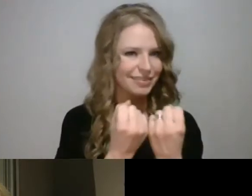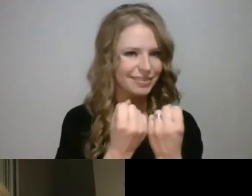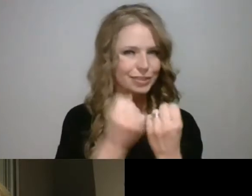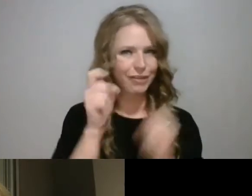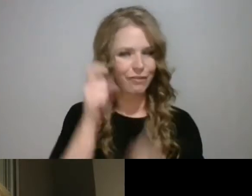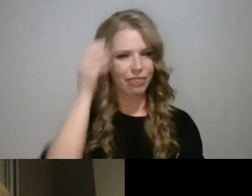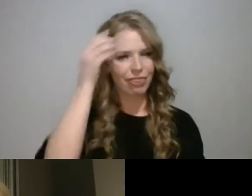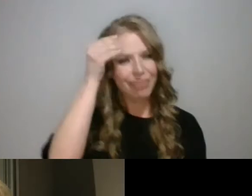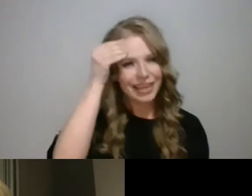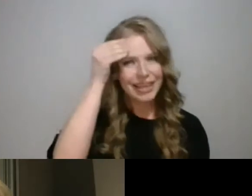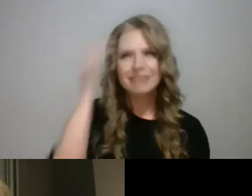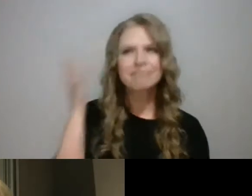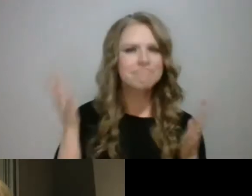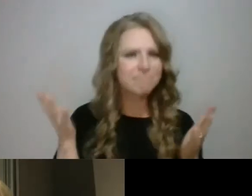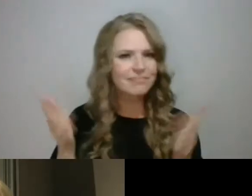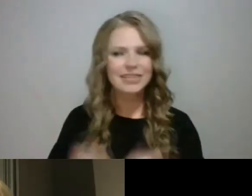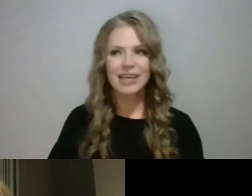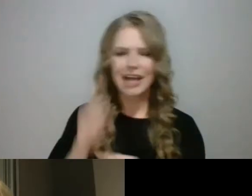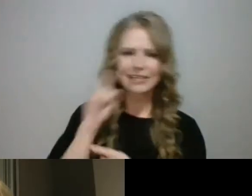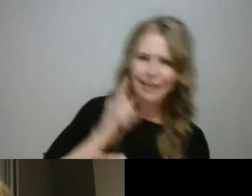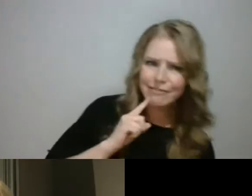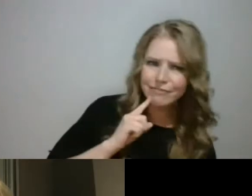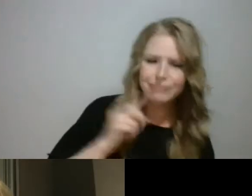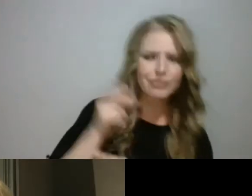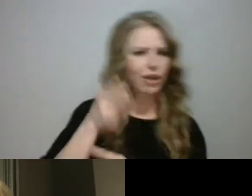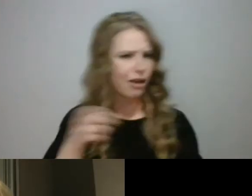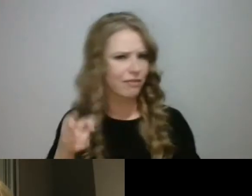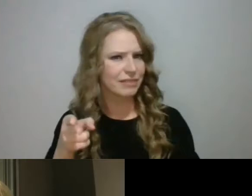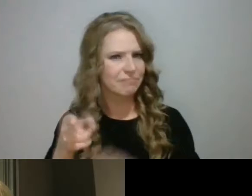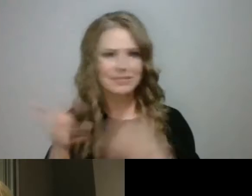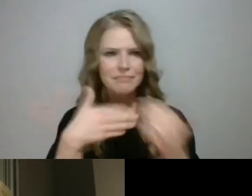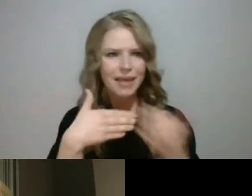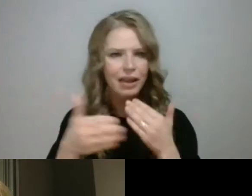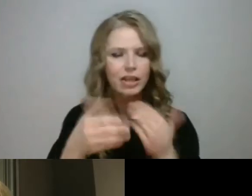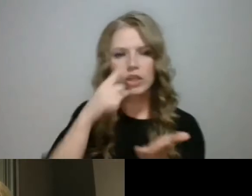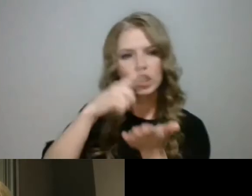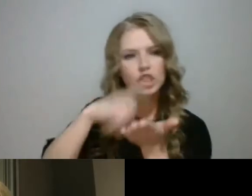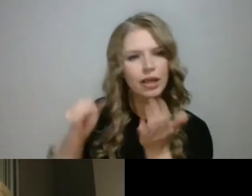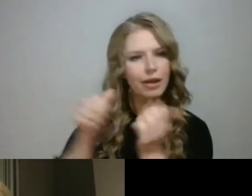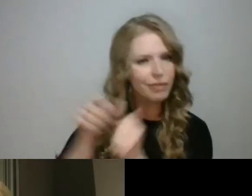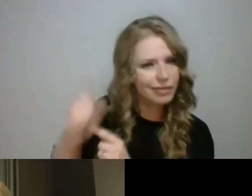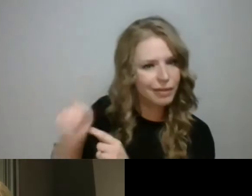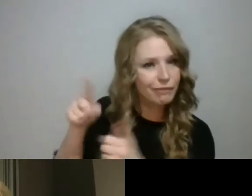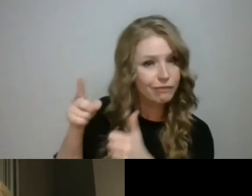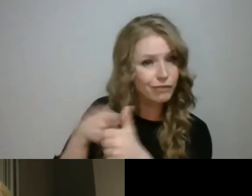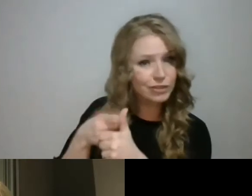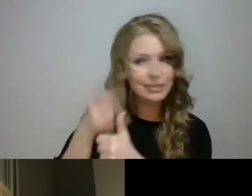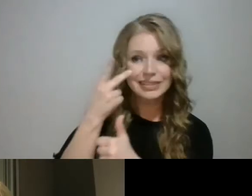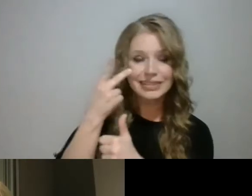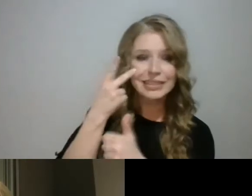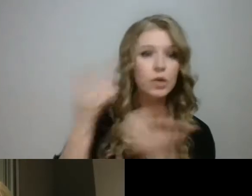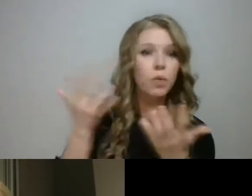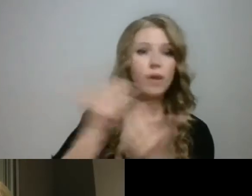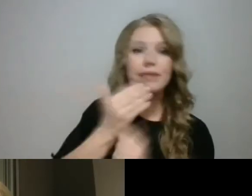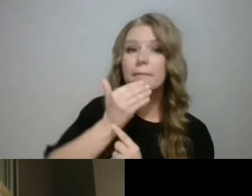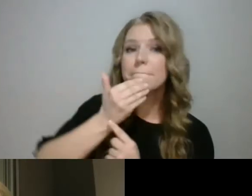hurts that could lead to low self-esteem and not, you know, feeling that they belong. It doesn't matter if a person's deaf